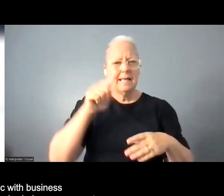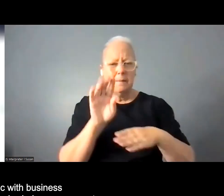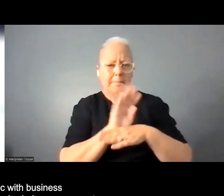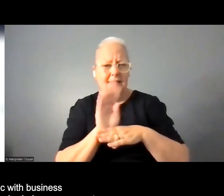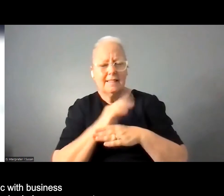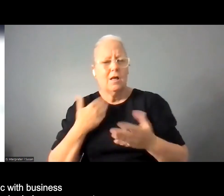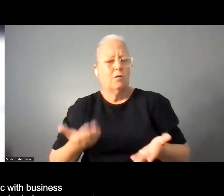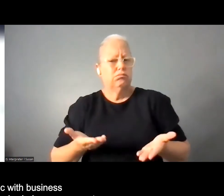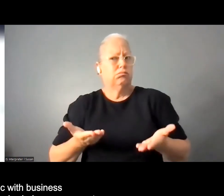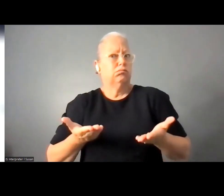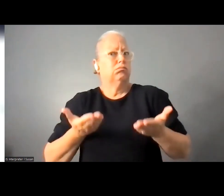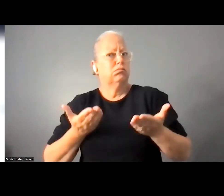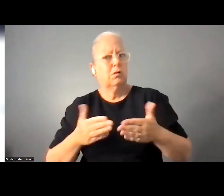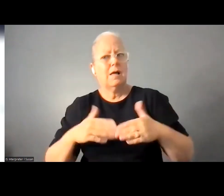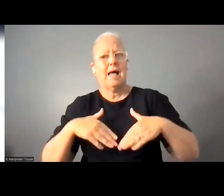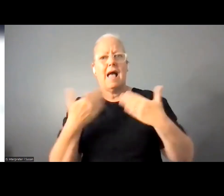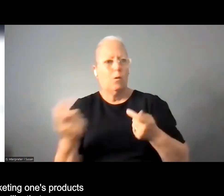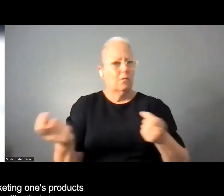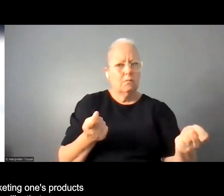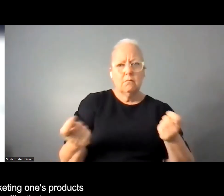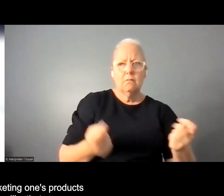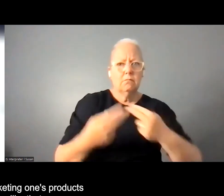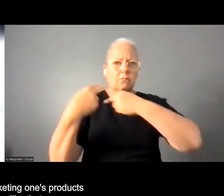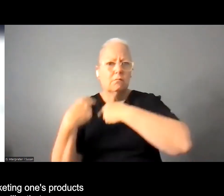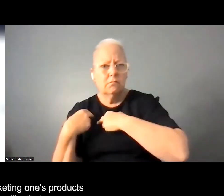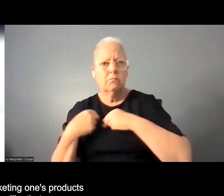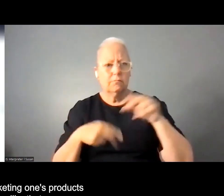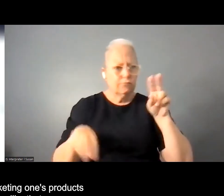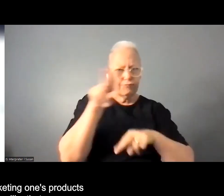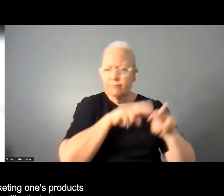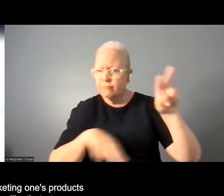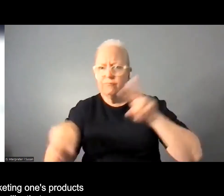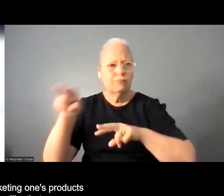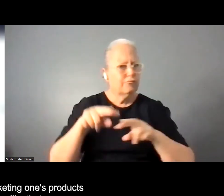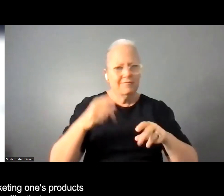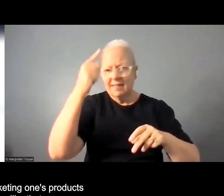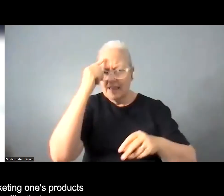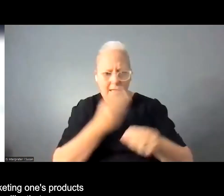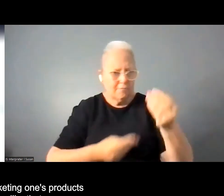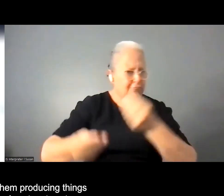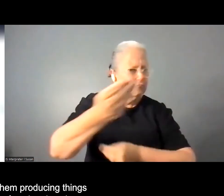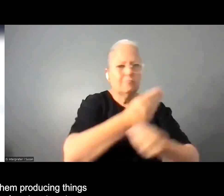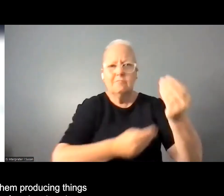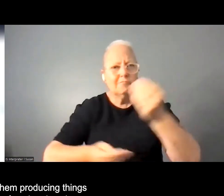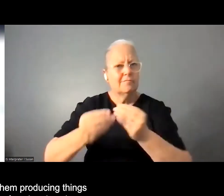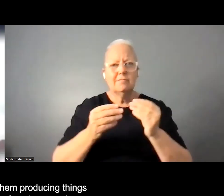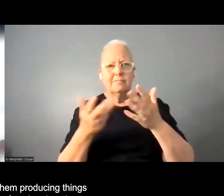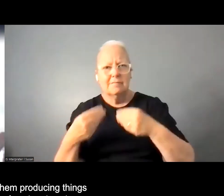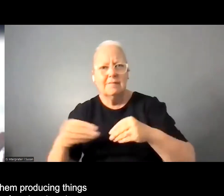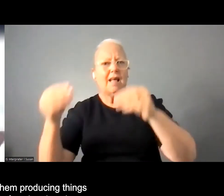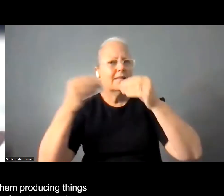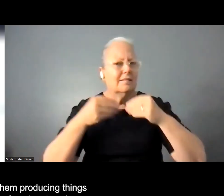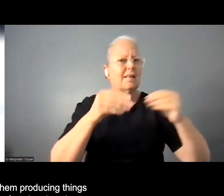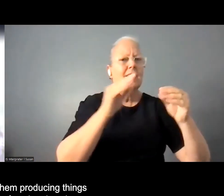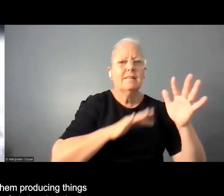supply chain management uh to uh you know marketing one's products and products like that and so what you get